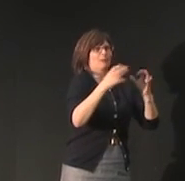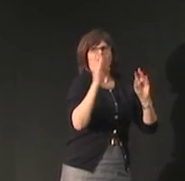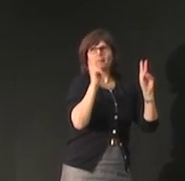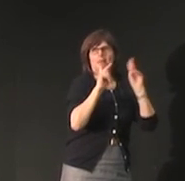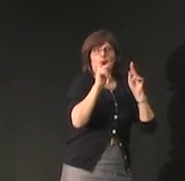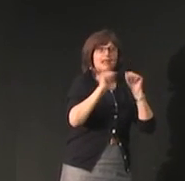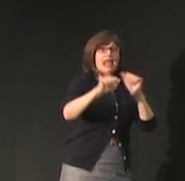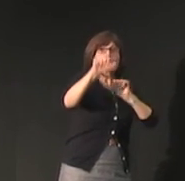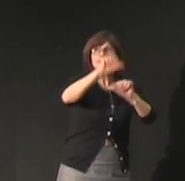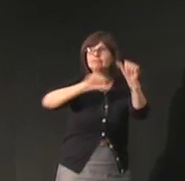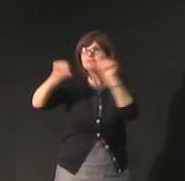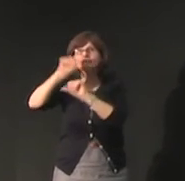and it's very marked